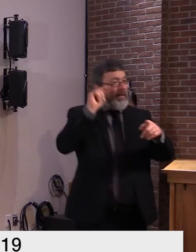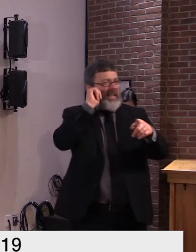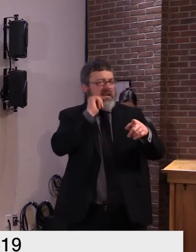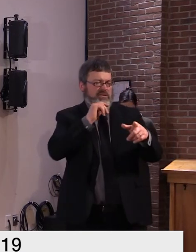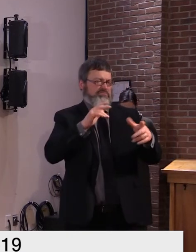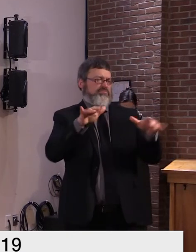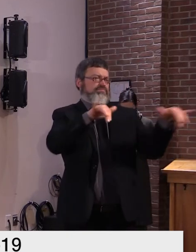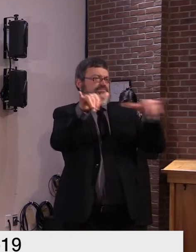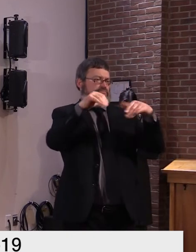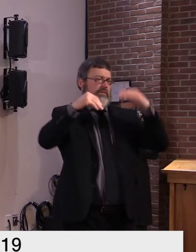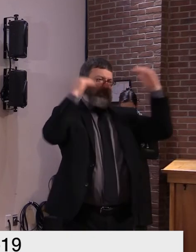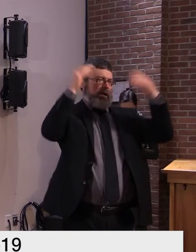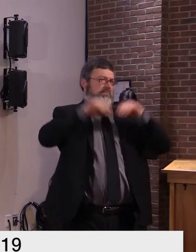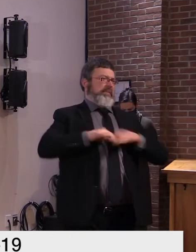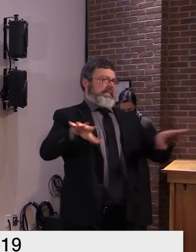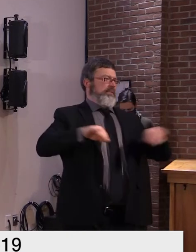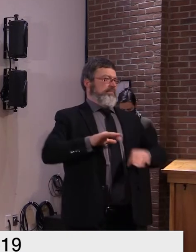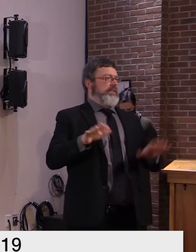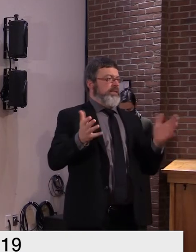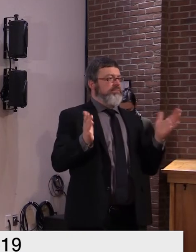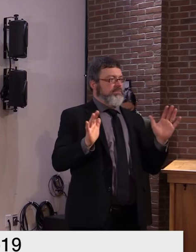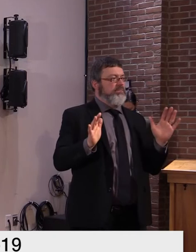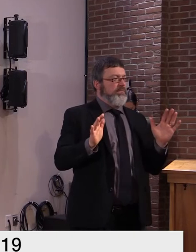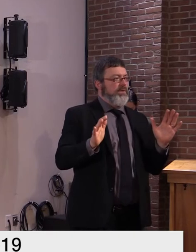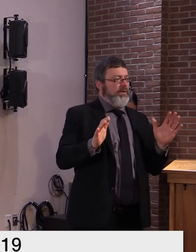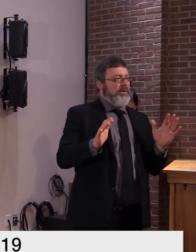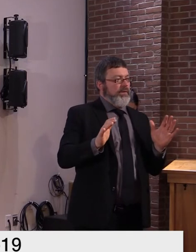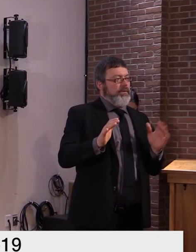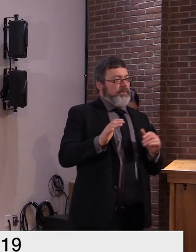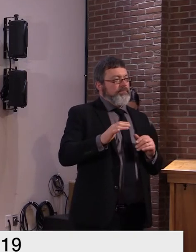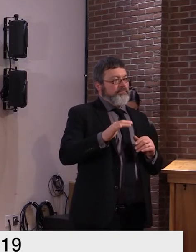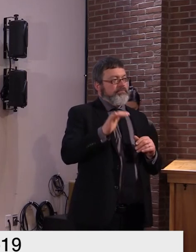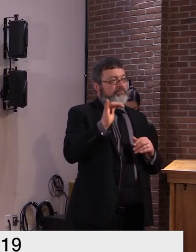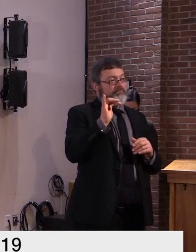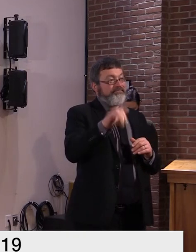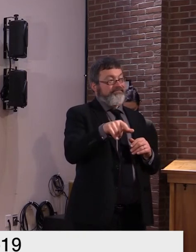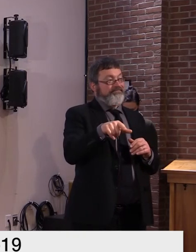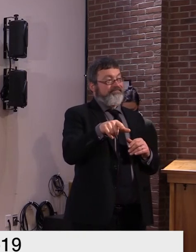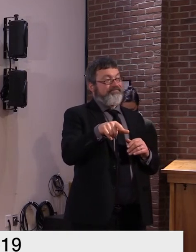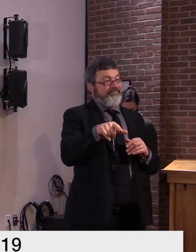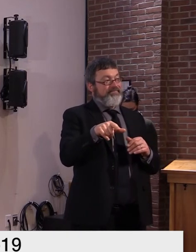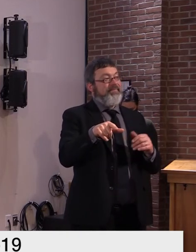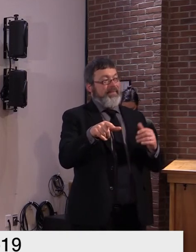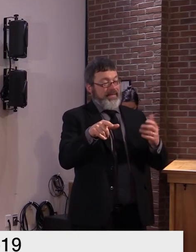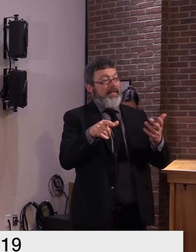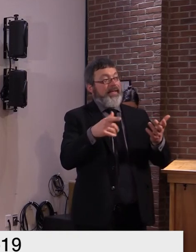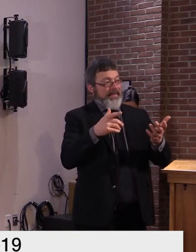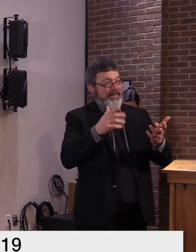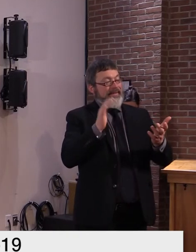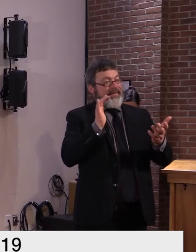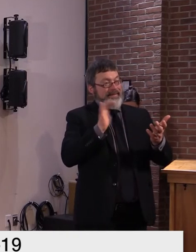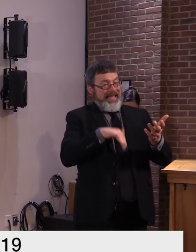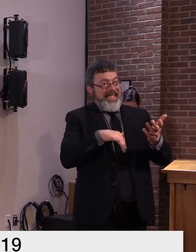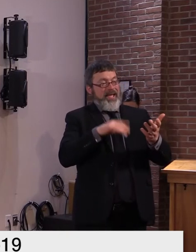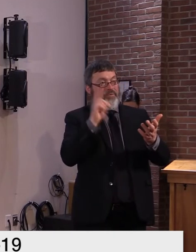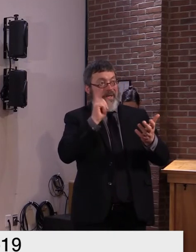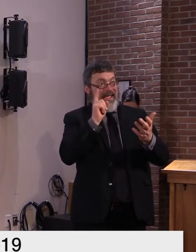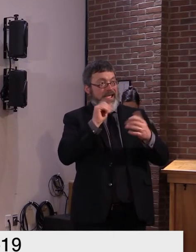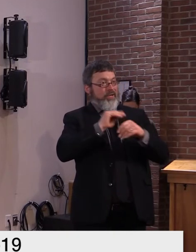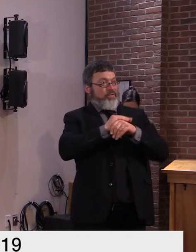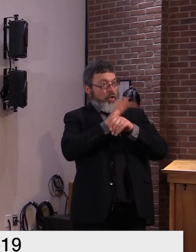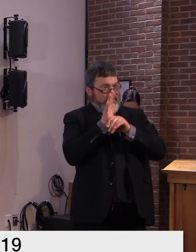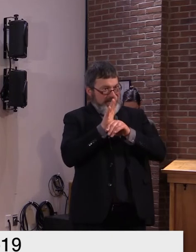they will be impacted by the virus or be able to transmit the virus so i think